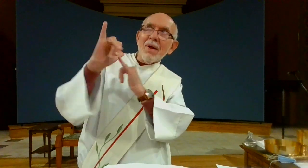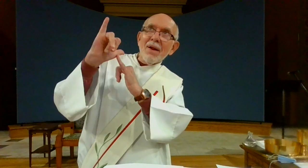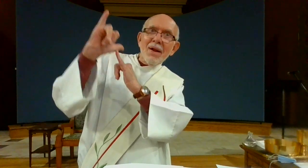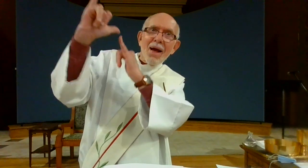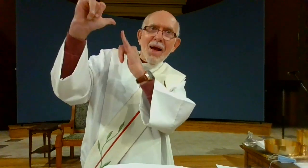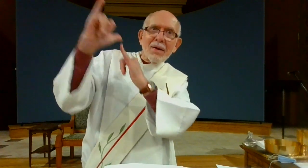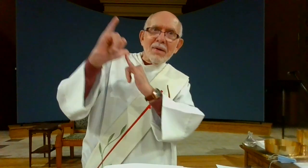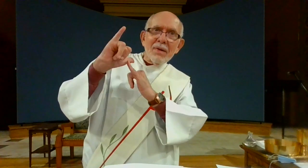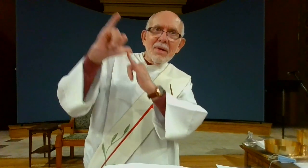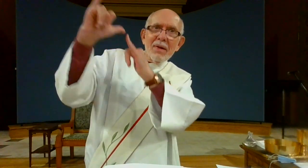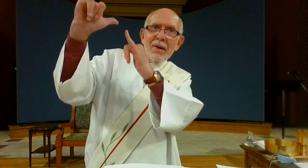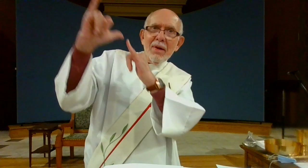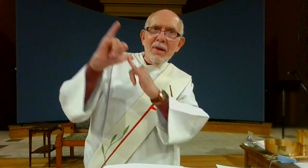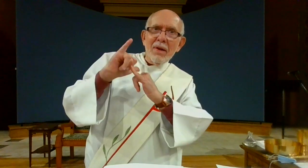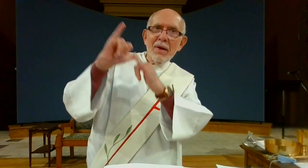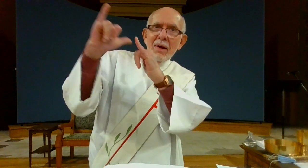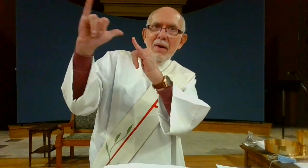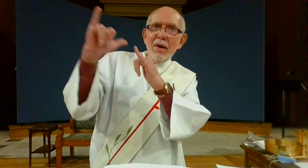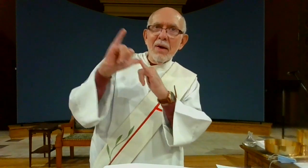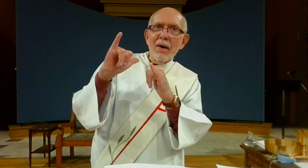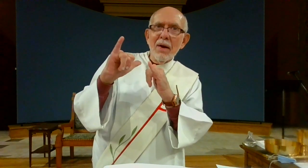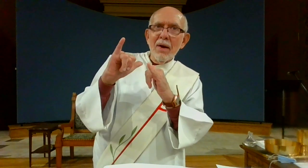as God wants us to become more like Him